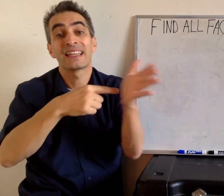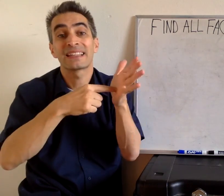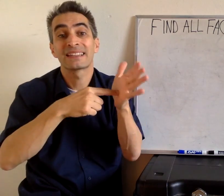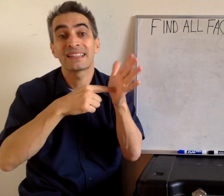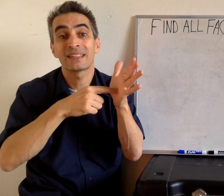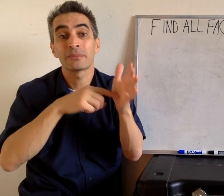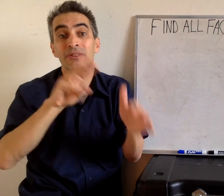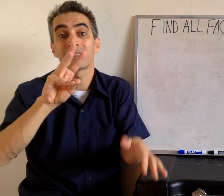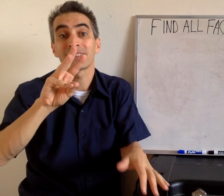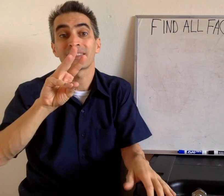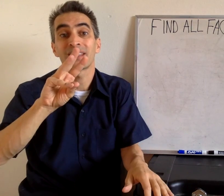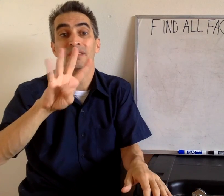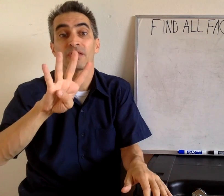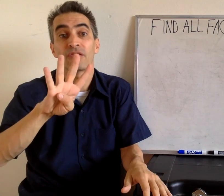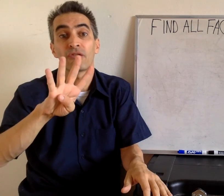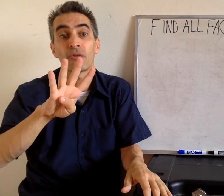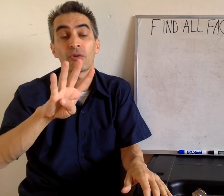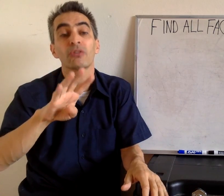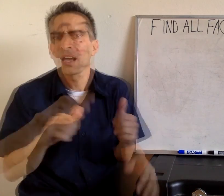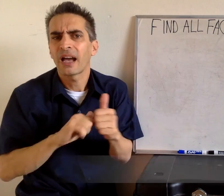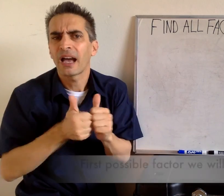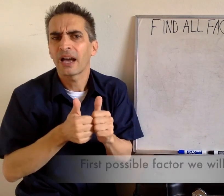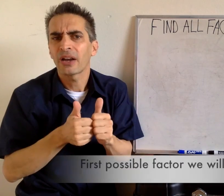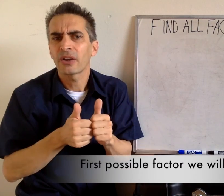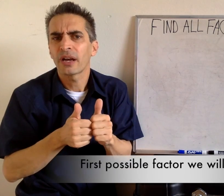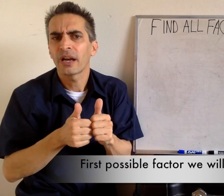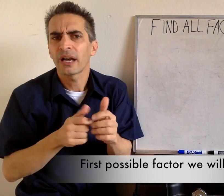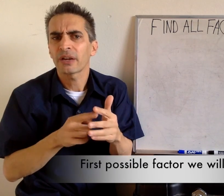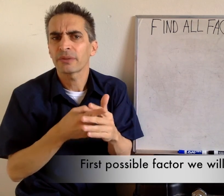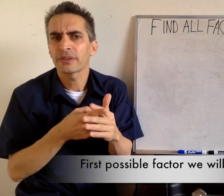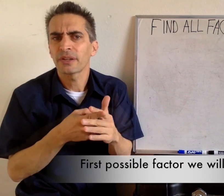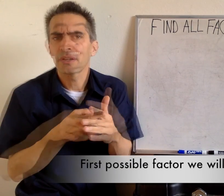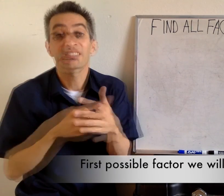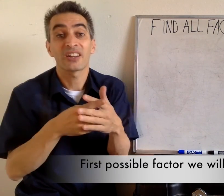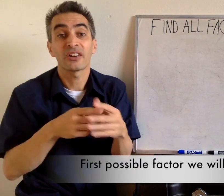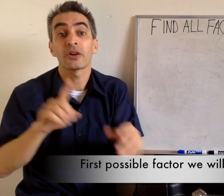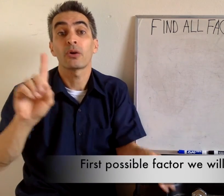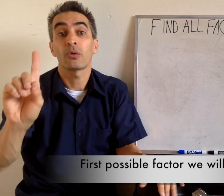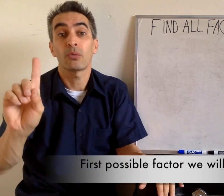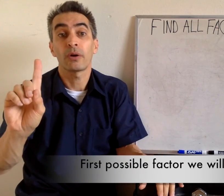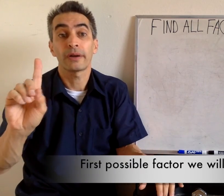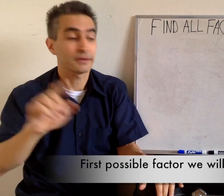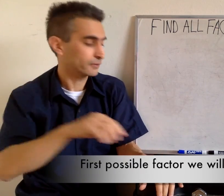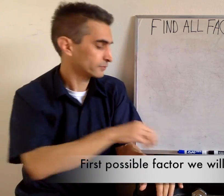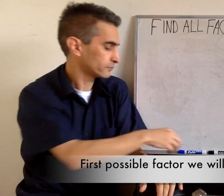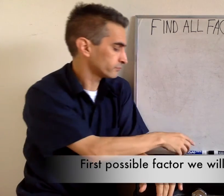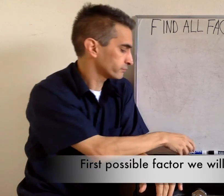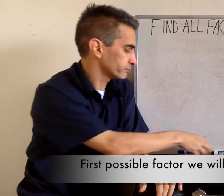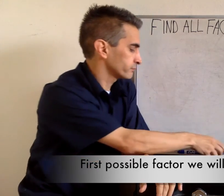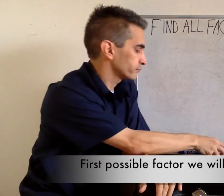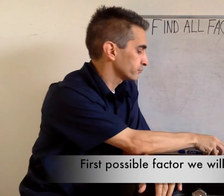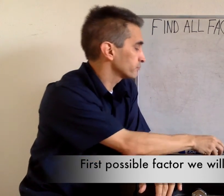And our example today is 64. How are we going to start this? We're going to start with 1.